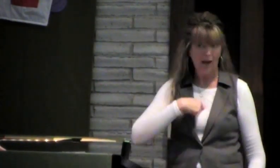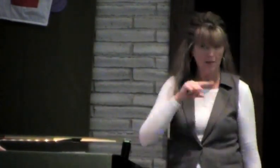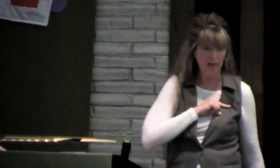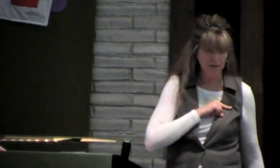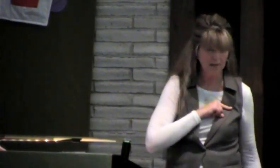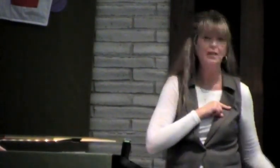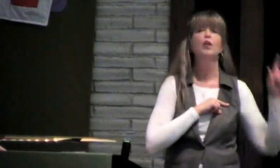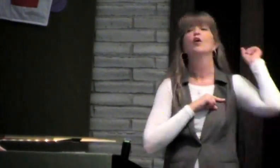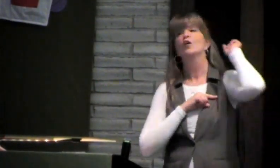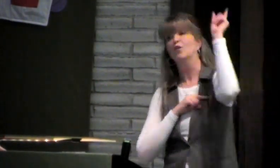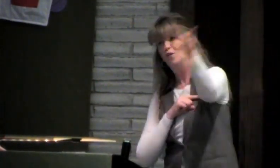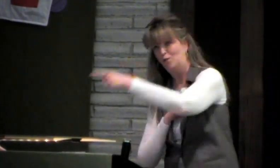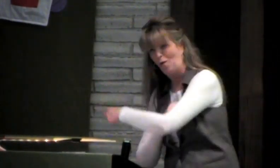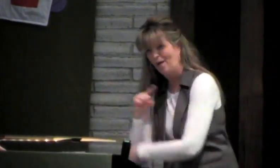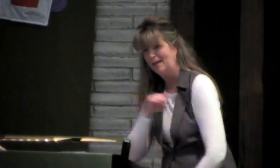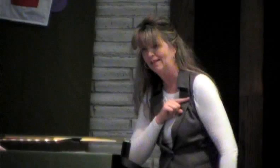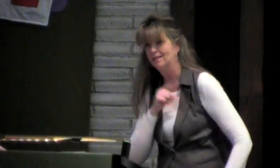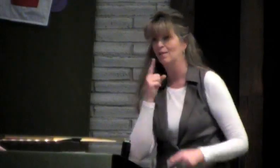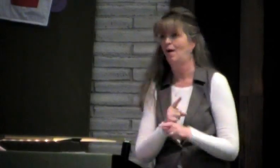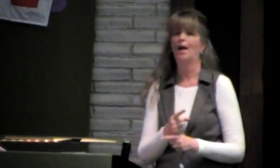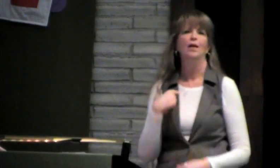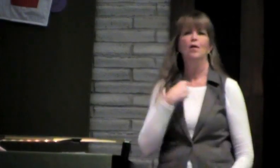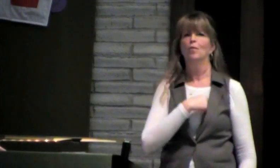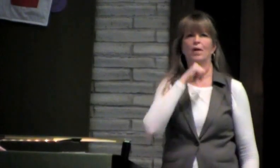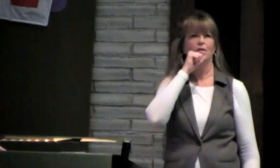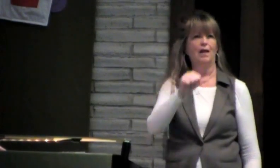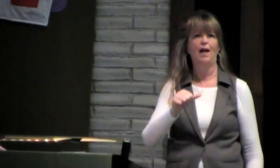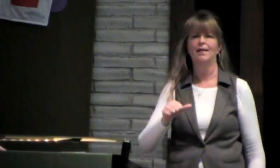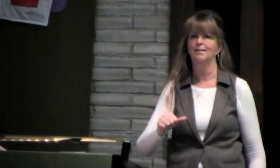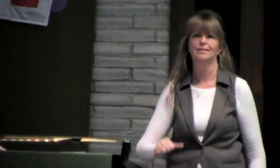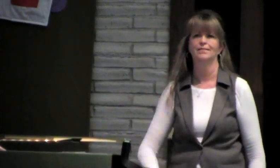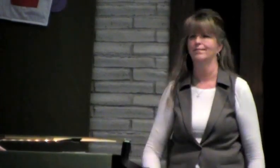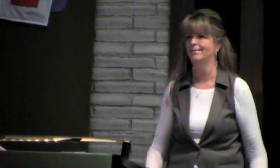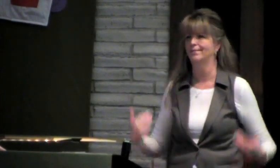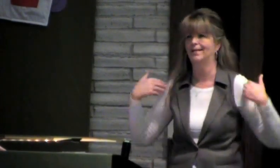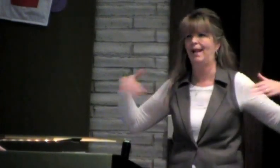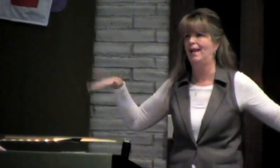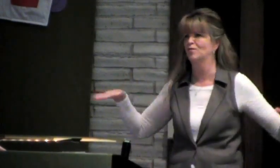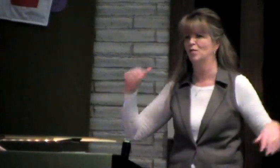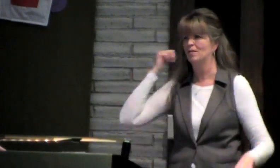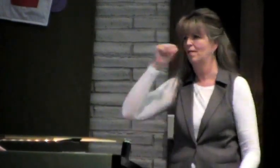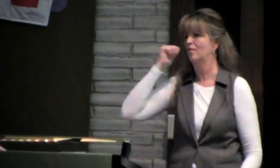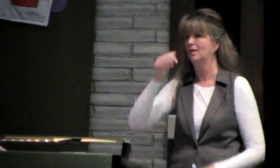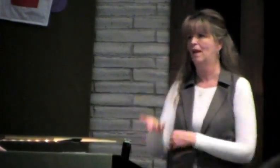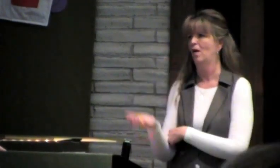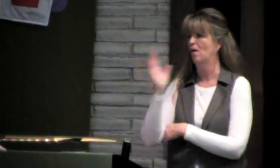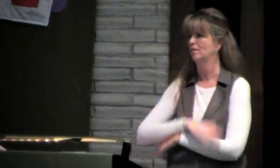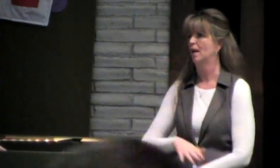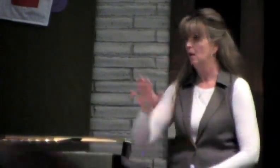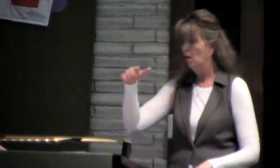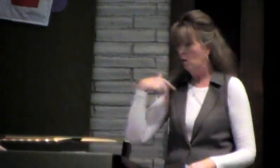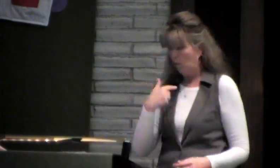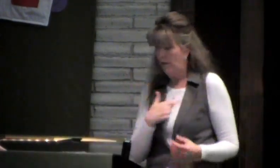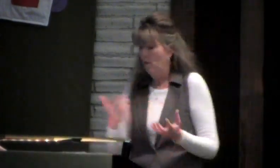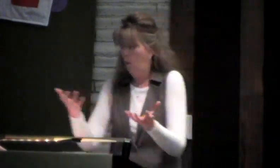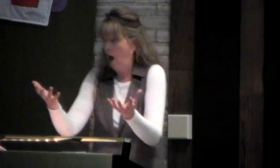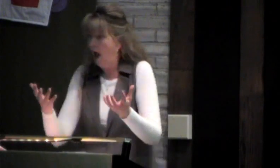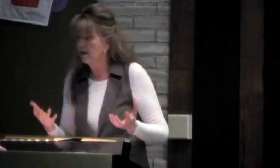choose to do bad and I am guilty and you're guilty, right? We are not angelic every day, all